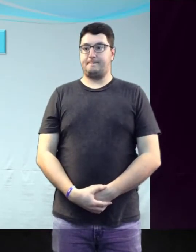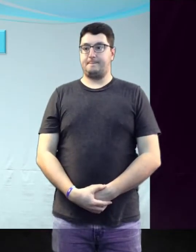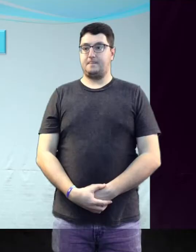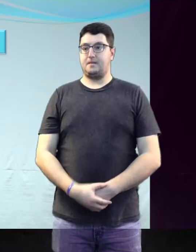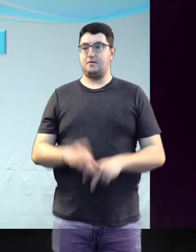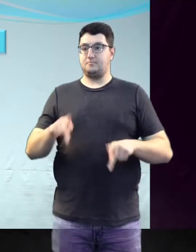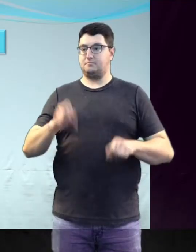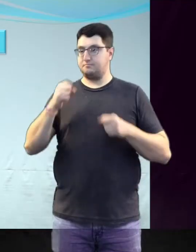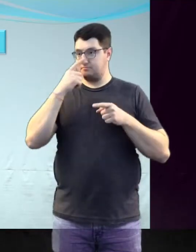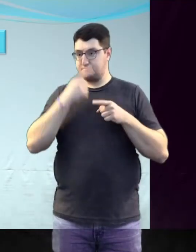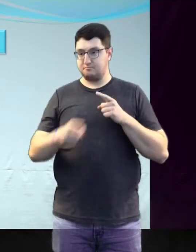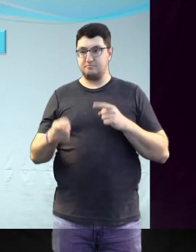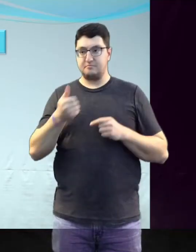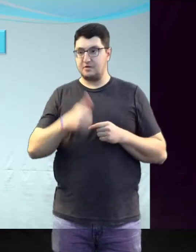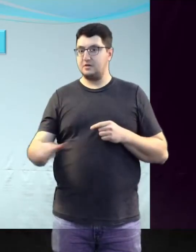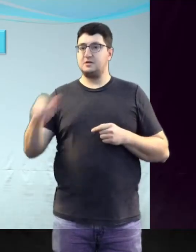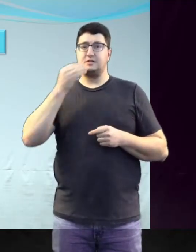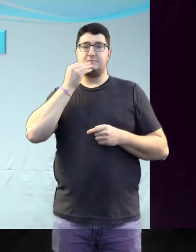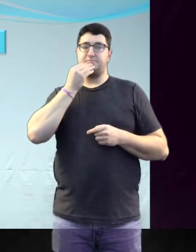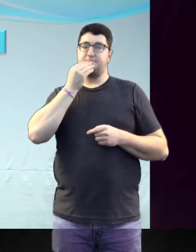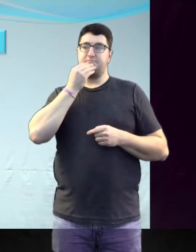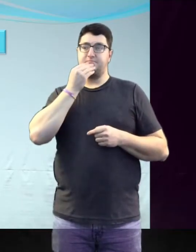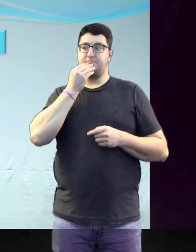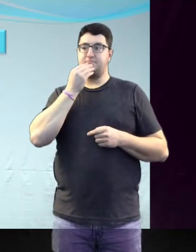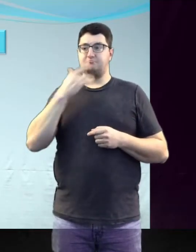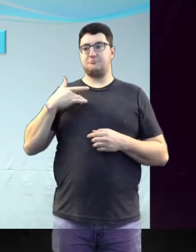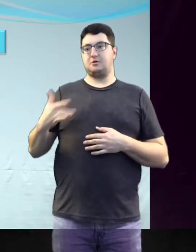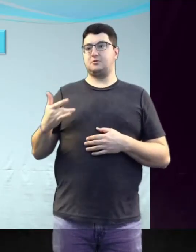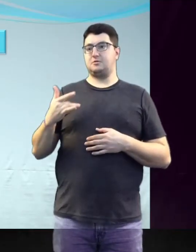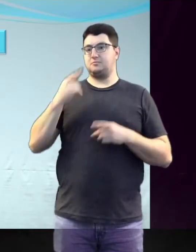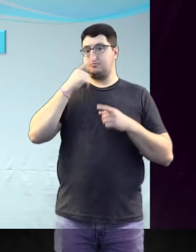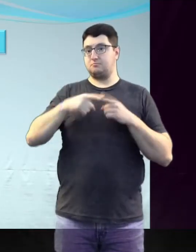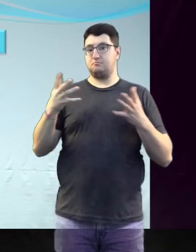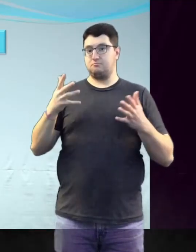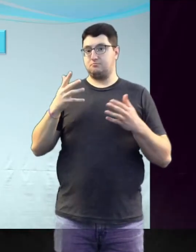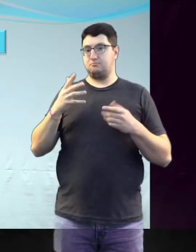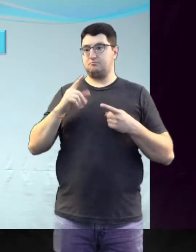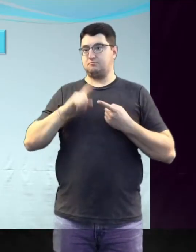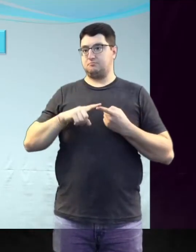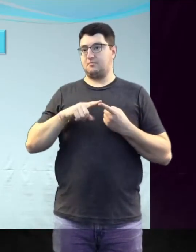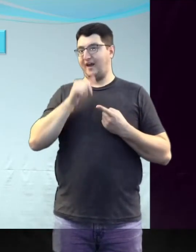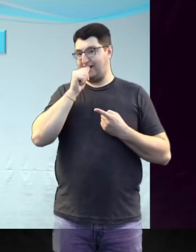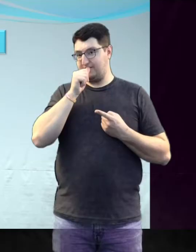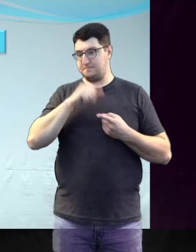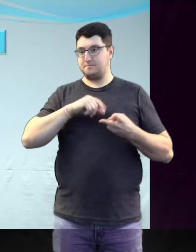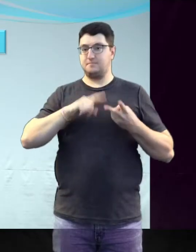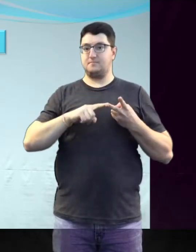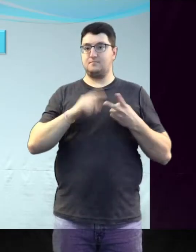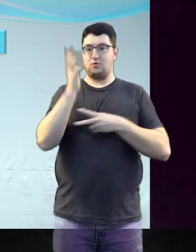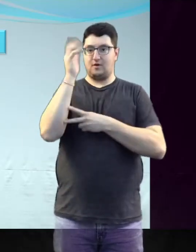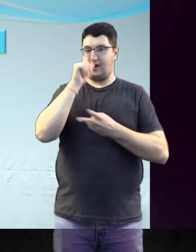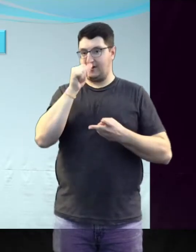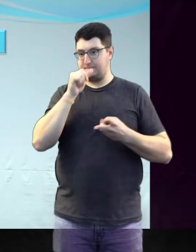person can be allergic to any food, but foods that commonly cause severe allergic reactions are peanuts,